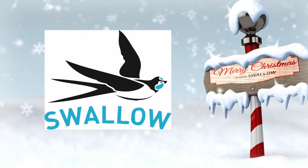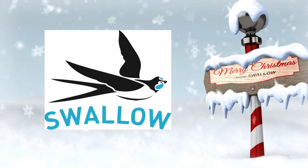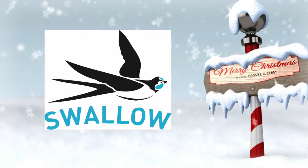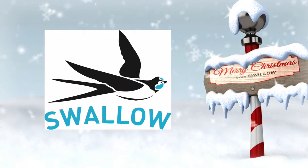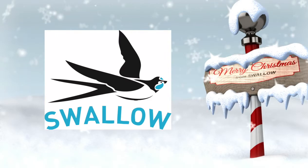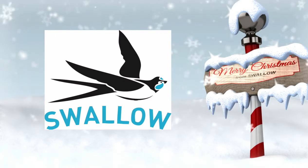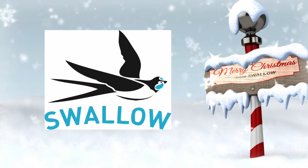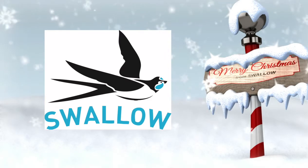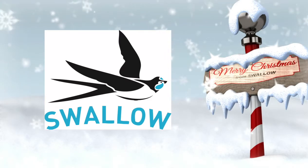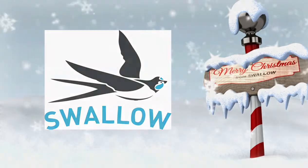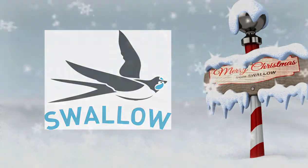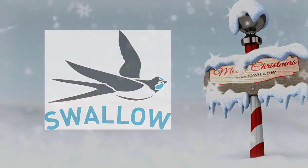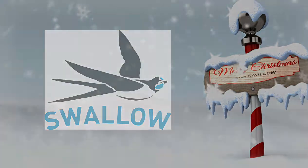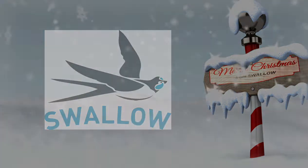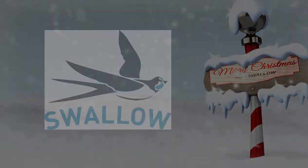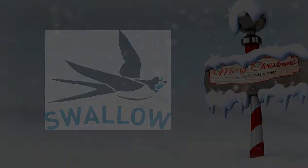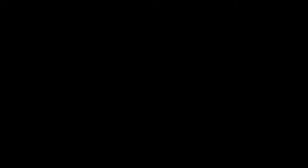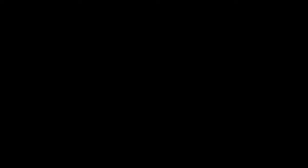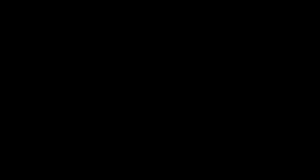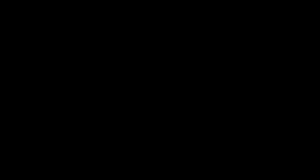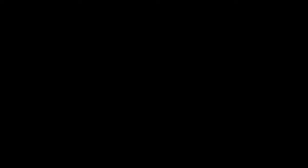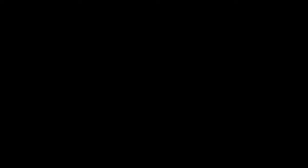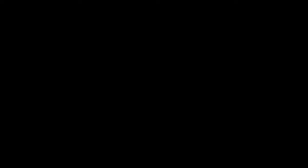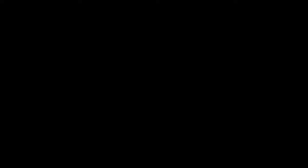Will Christmases overdue an comes around And You're weąbs